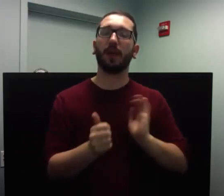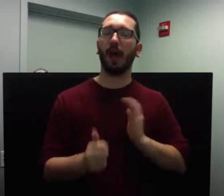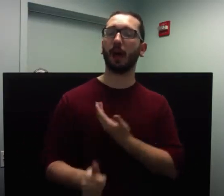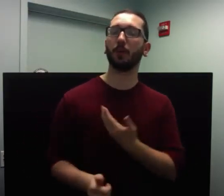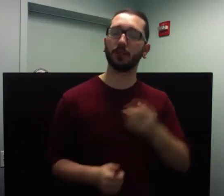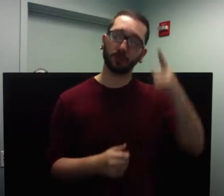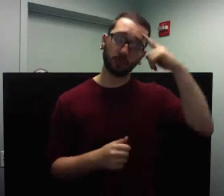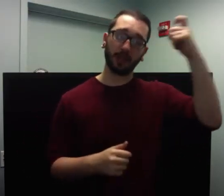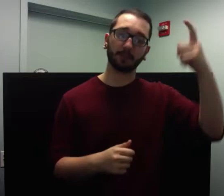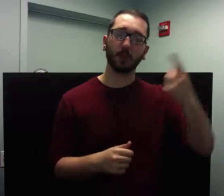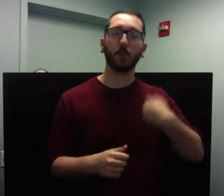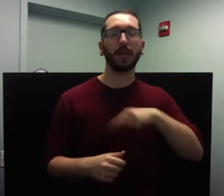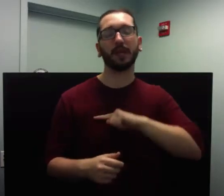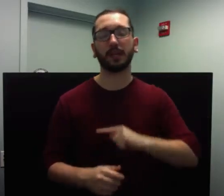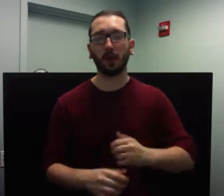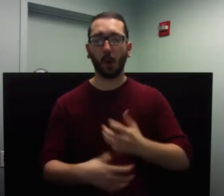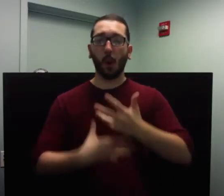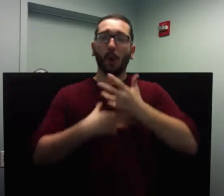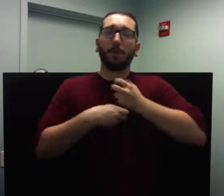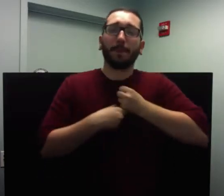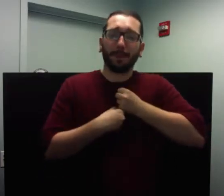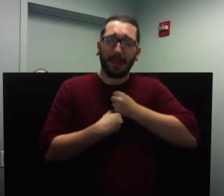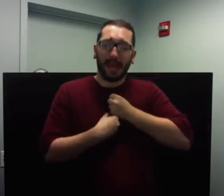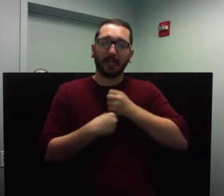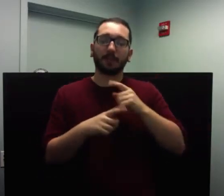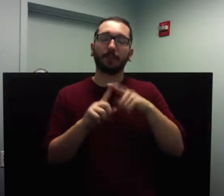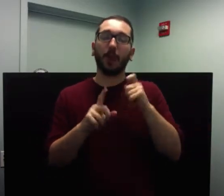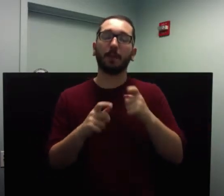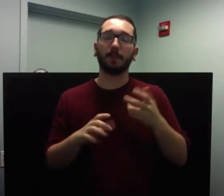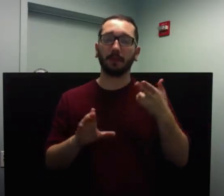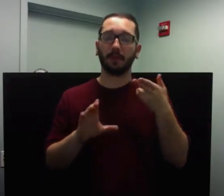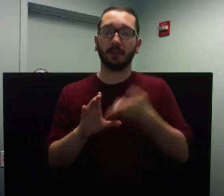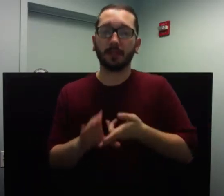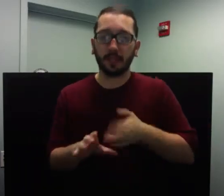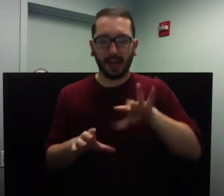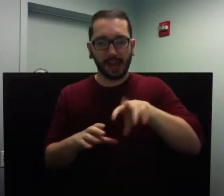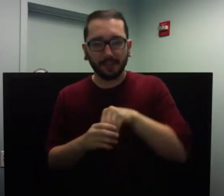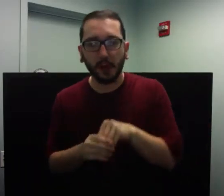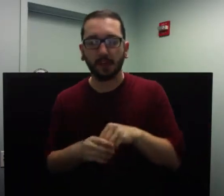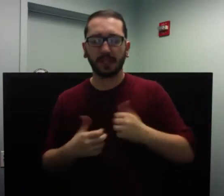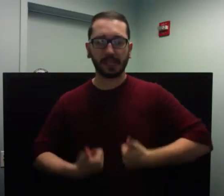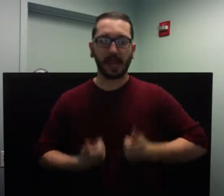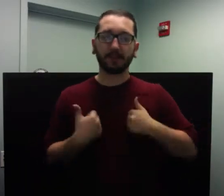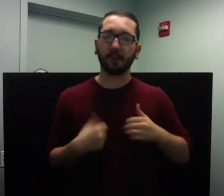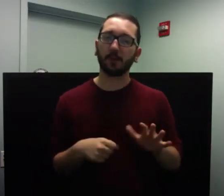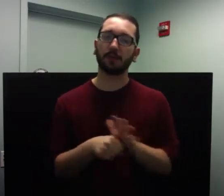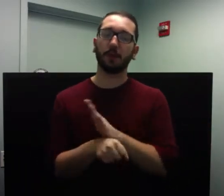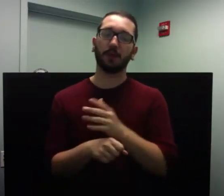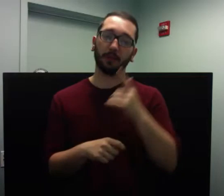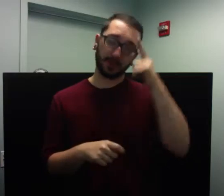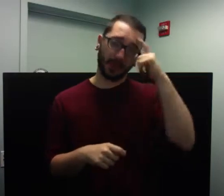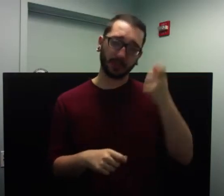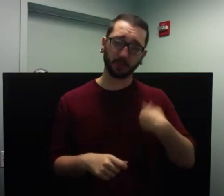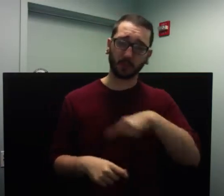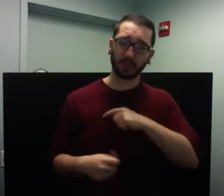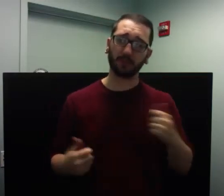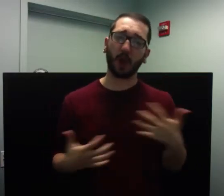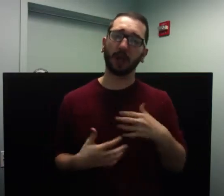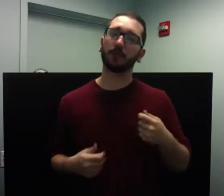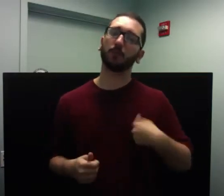back from participating in life fully because we are afraid. We're afraid to speak our truth. We're afraid to show up in